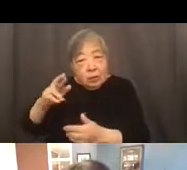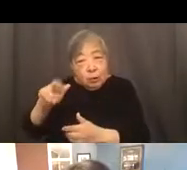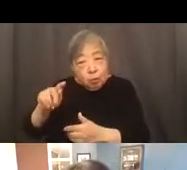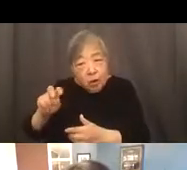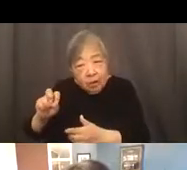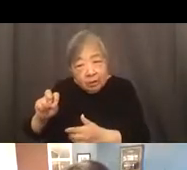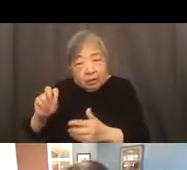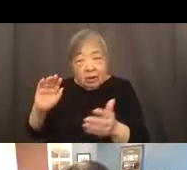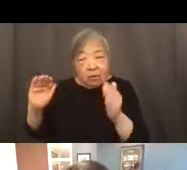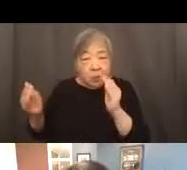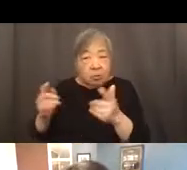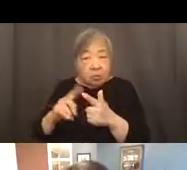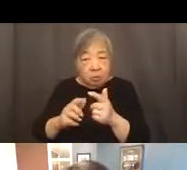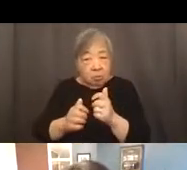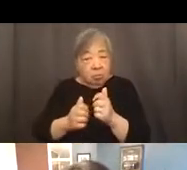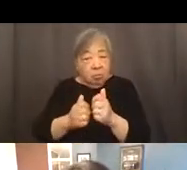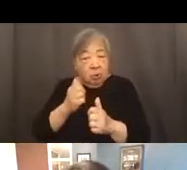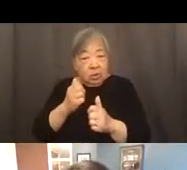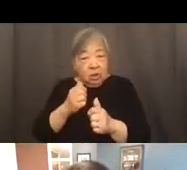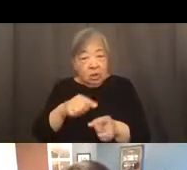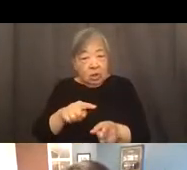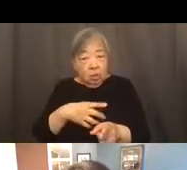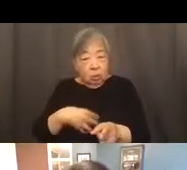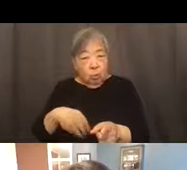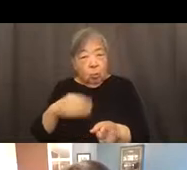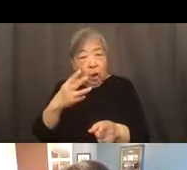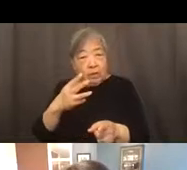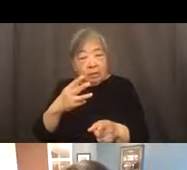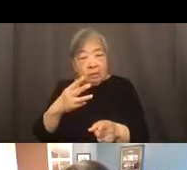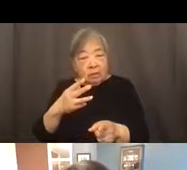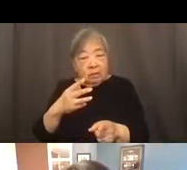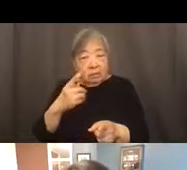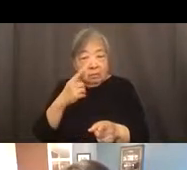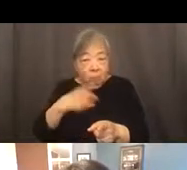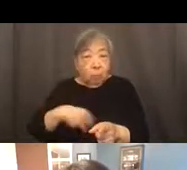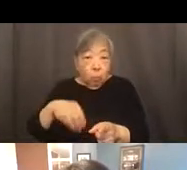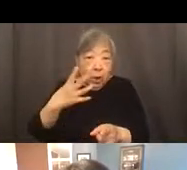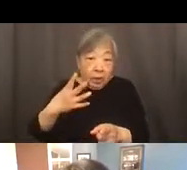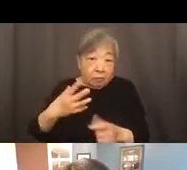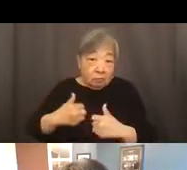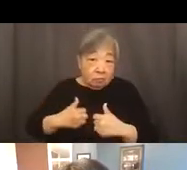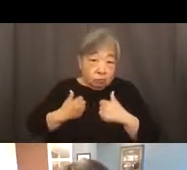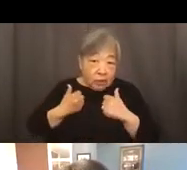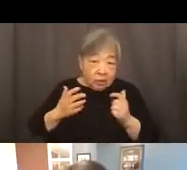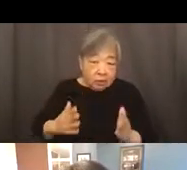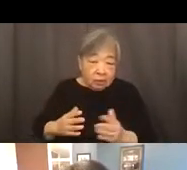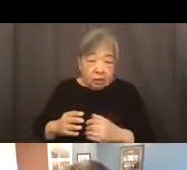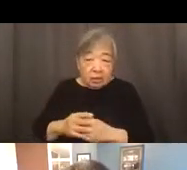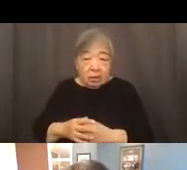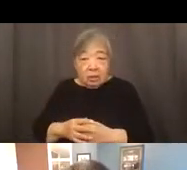predominantly white, for white residents. And these